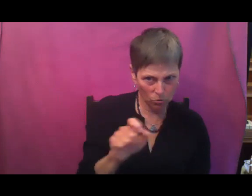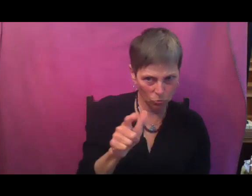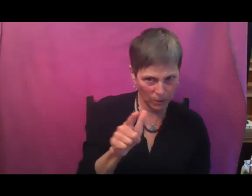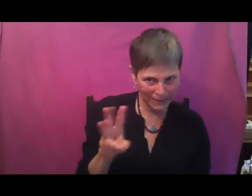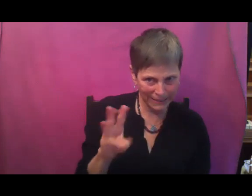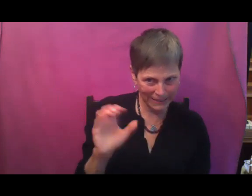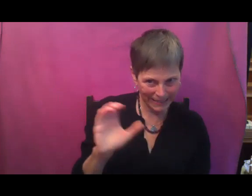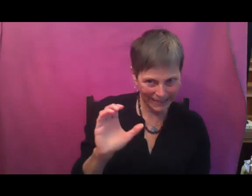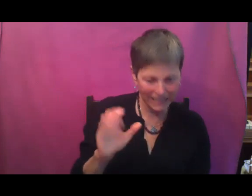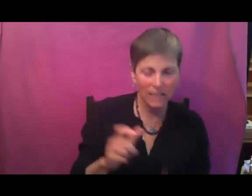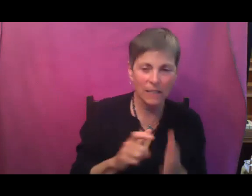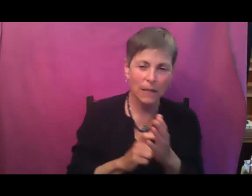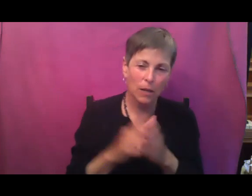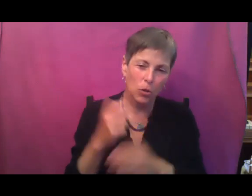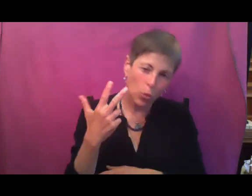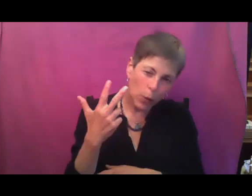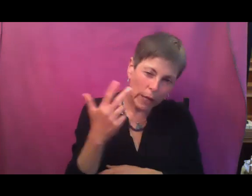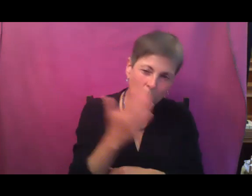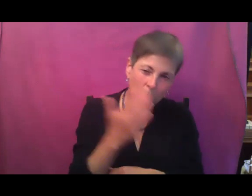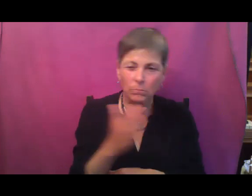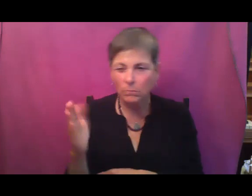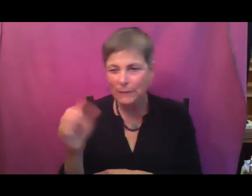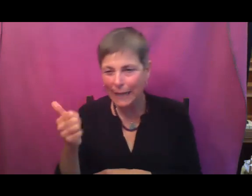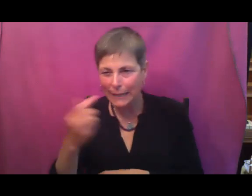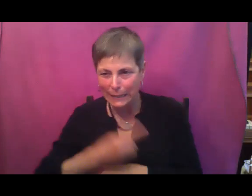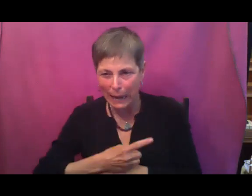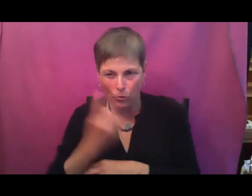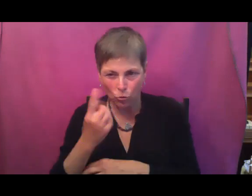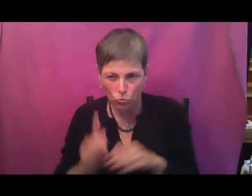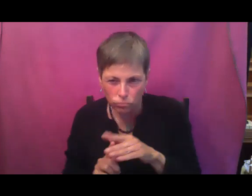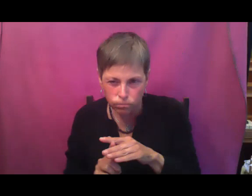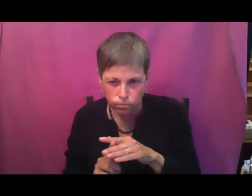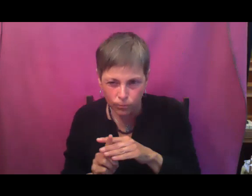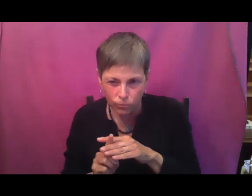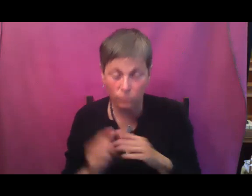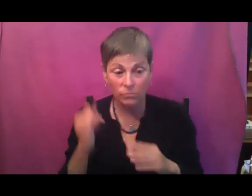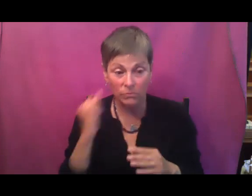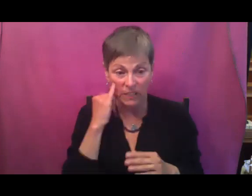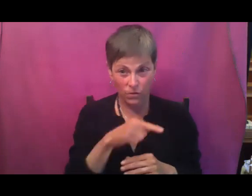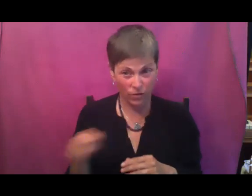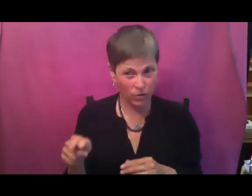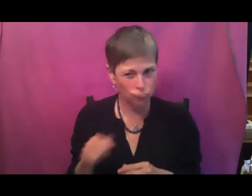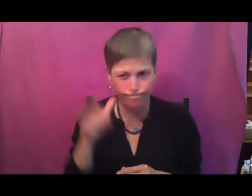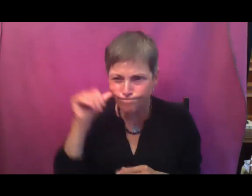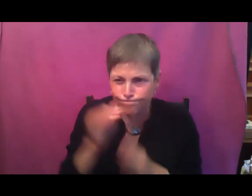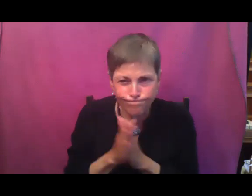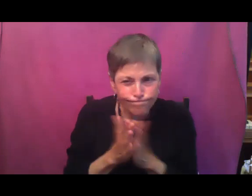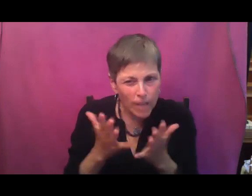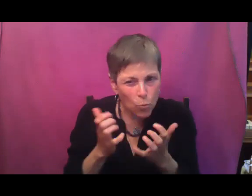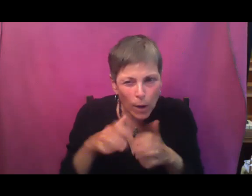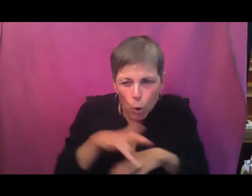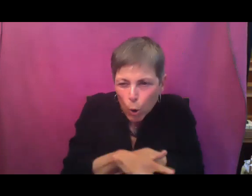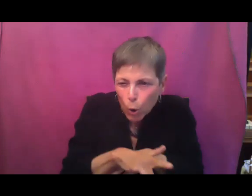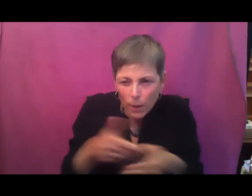days to germinate. So if you're really trying to push it and like put it in early before final frost,